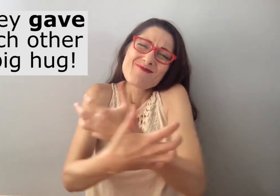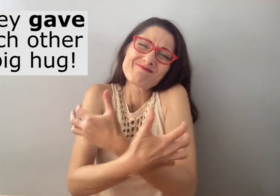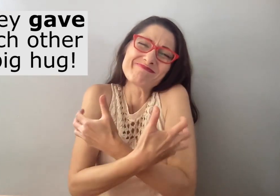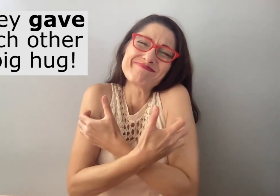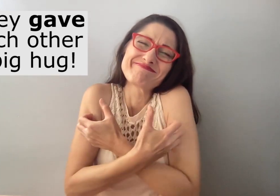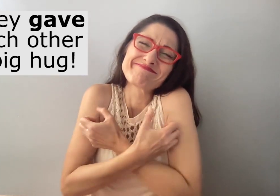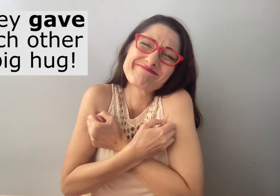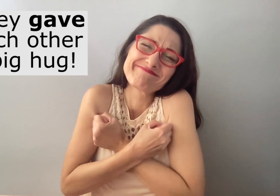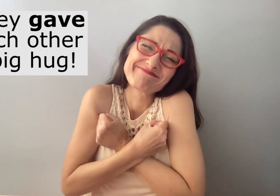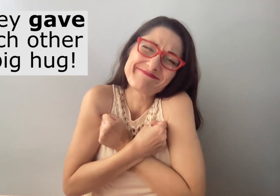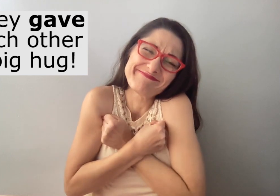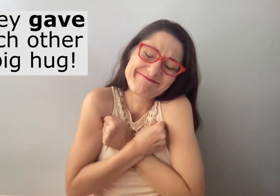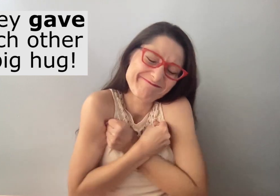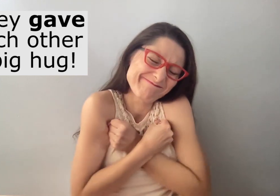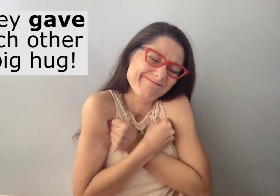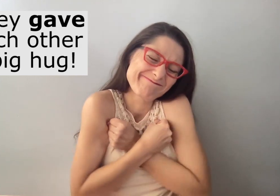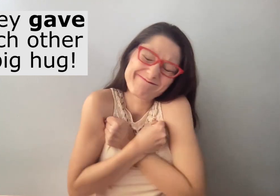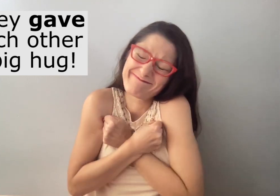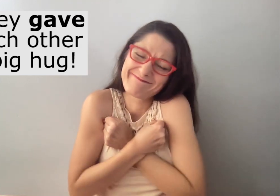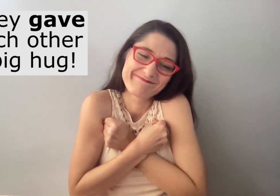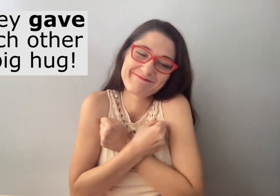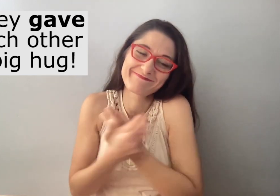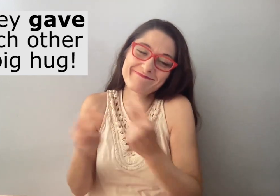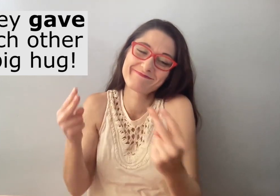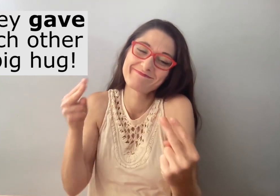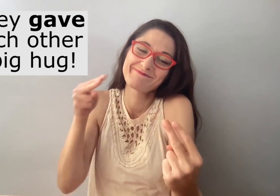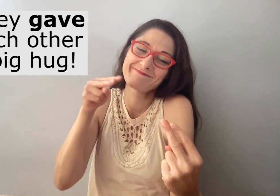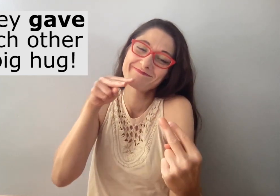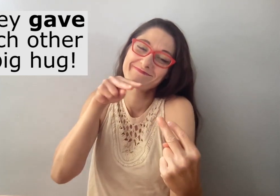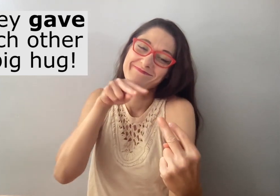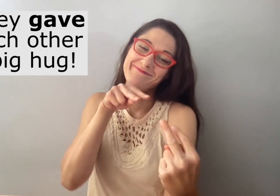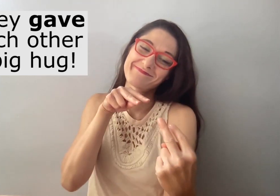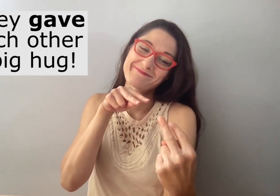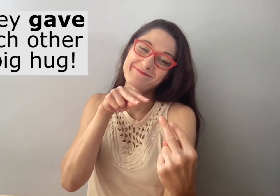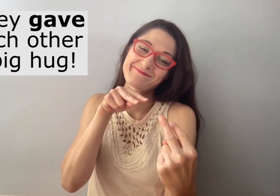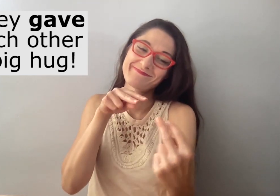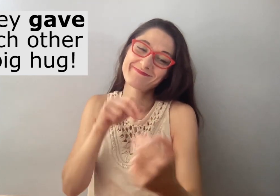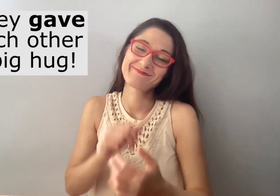smile at each other and then give each other a big hug.